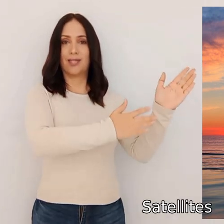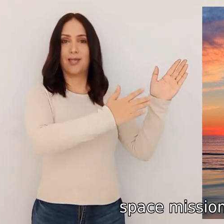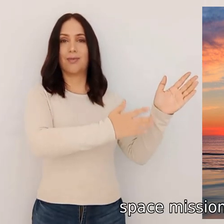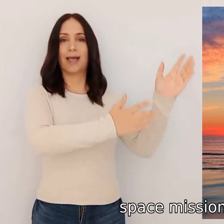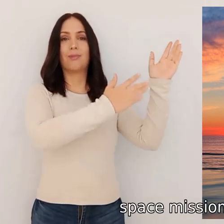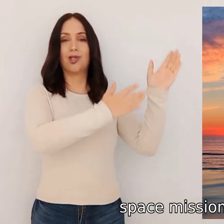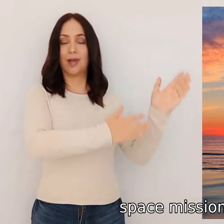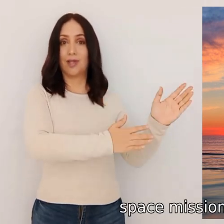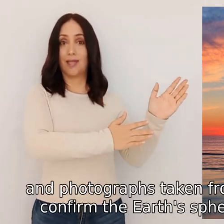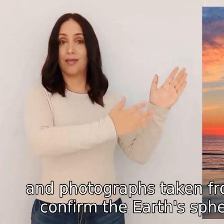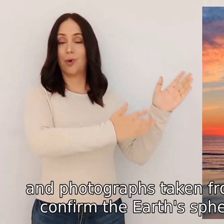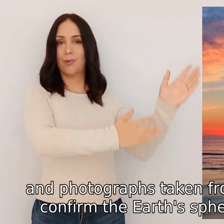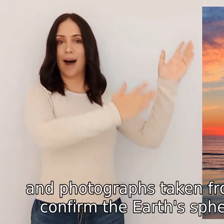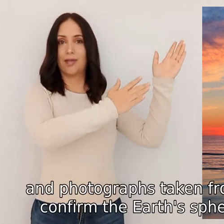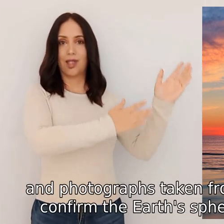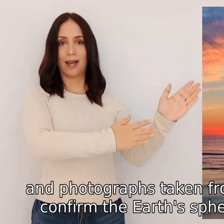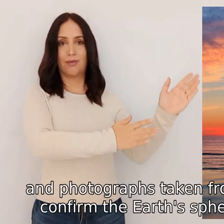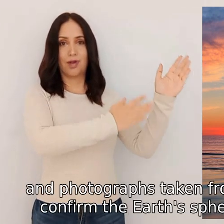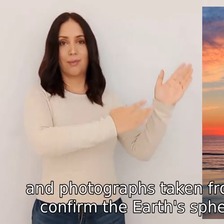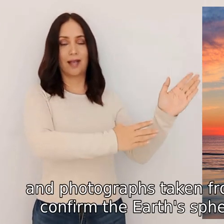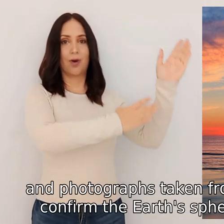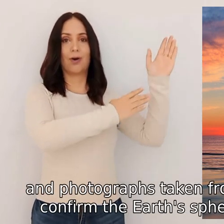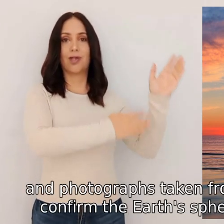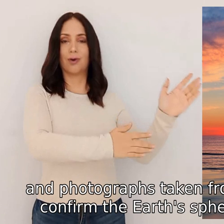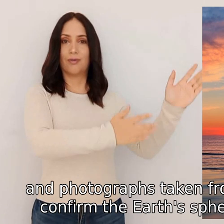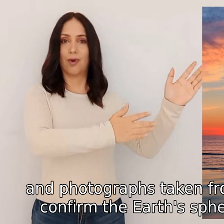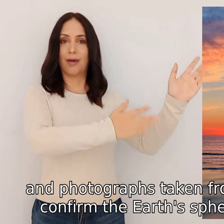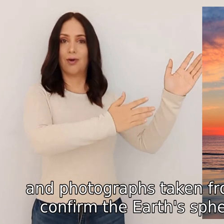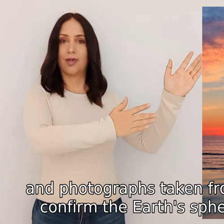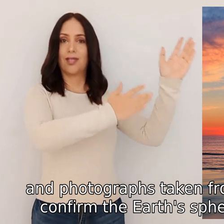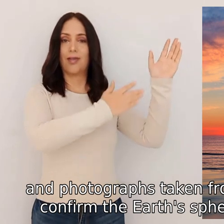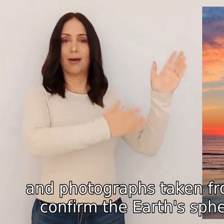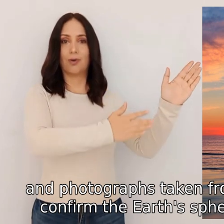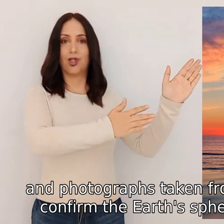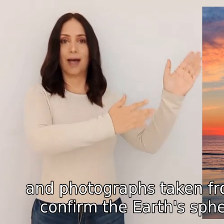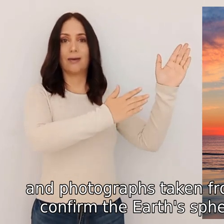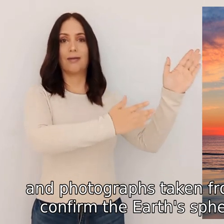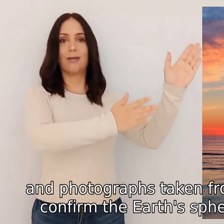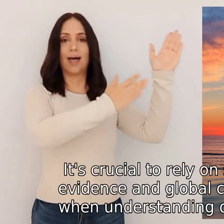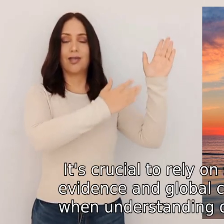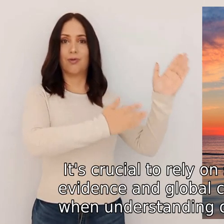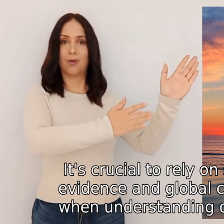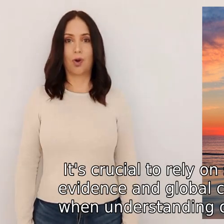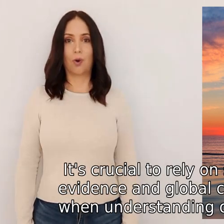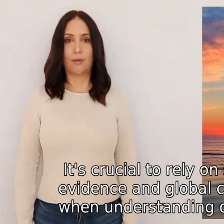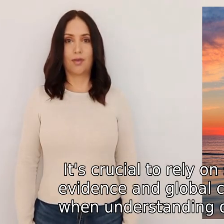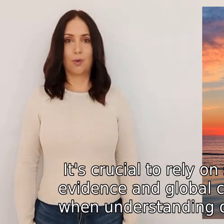space missions and photographs taken from space also confirm the earth's spherical shape it's crucial to